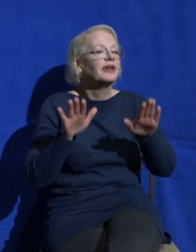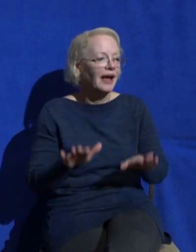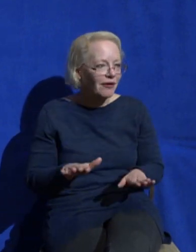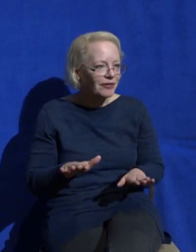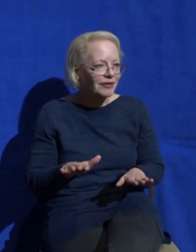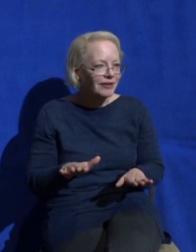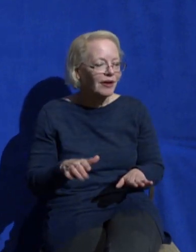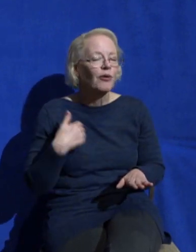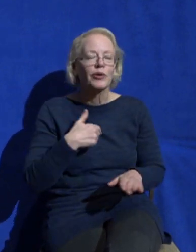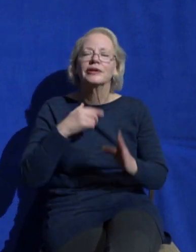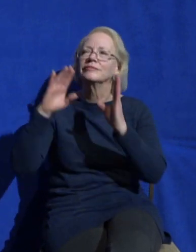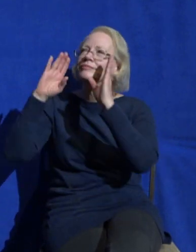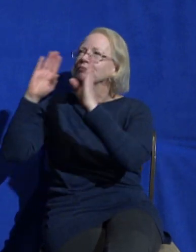can I I give you a really honest example